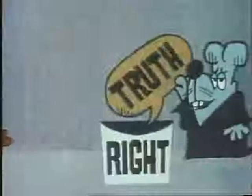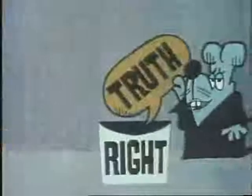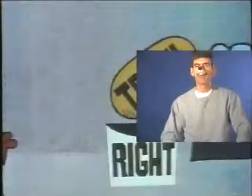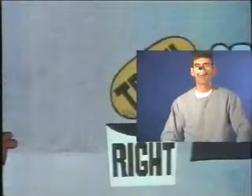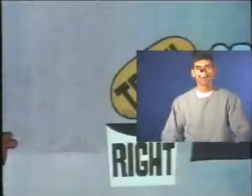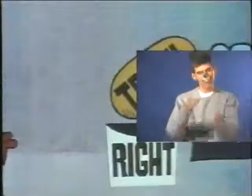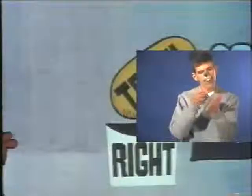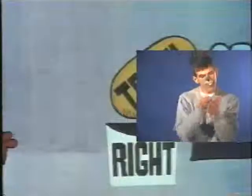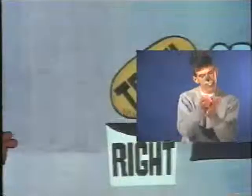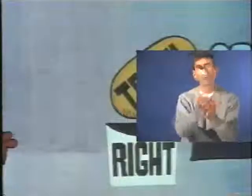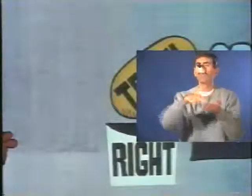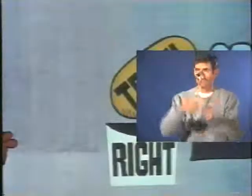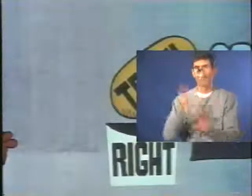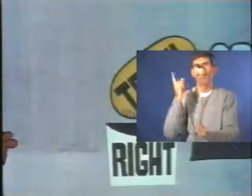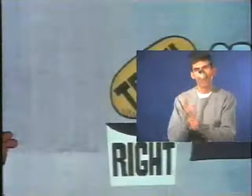Truth is right.